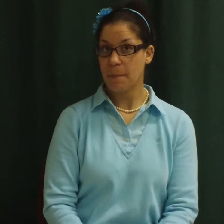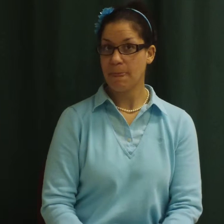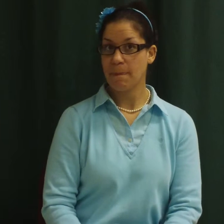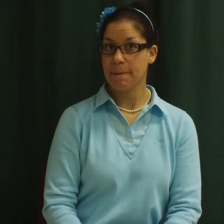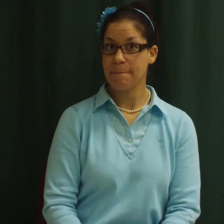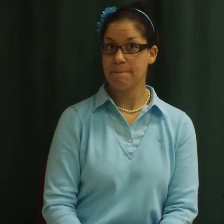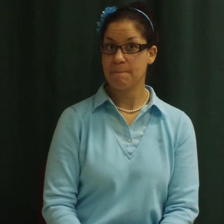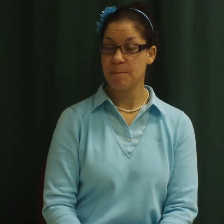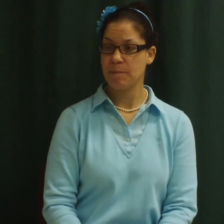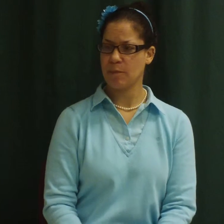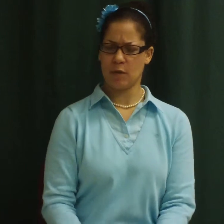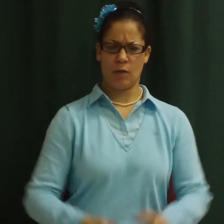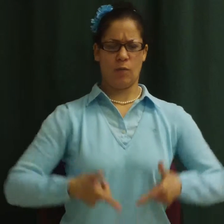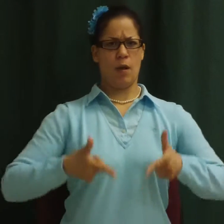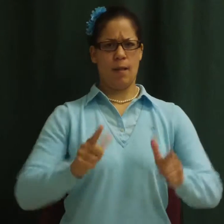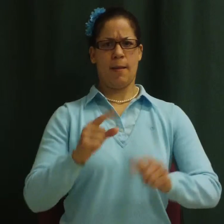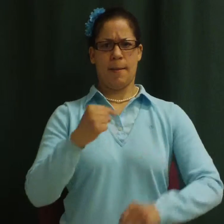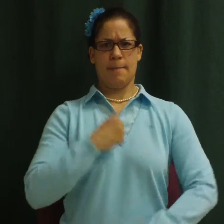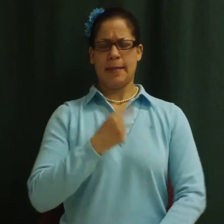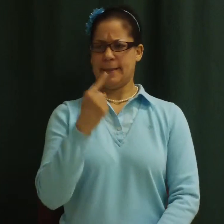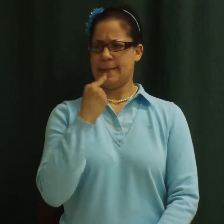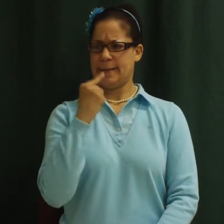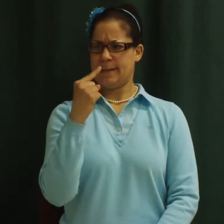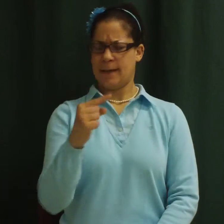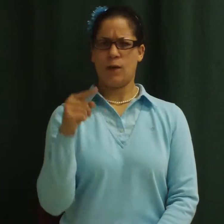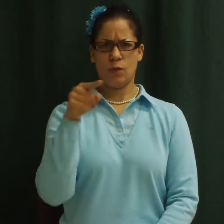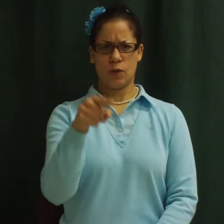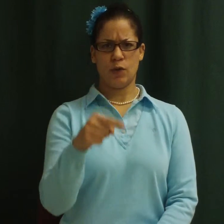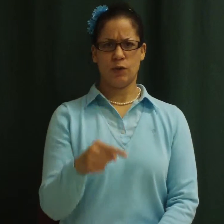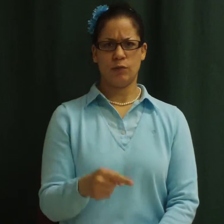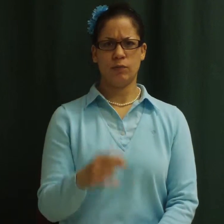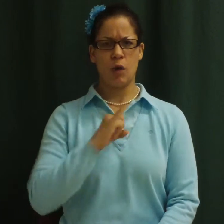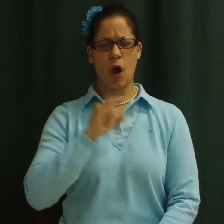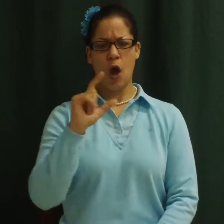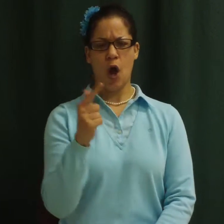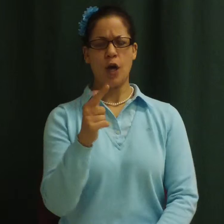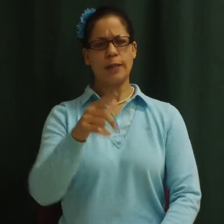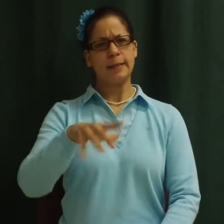Let me tell you. I'll take you into the sky and show you what happens next.